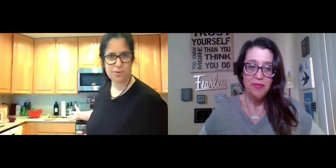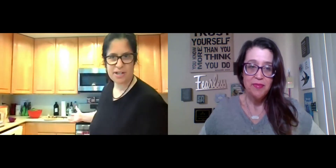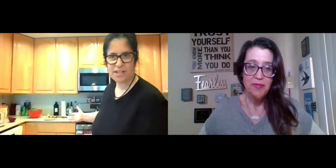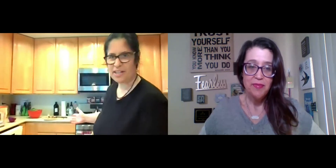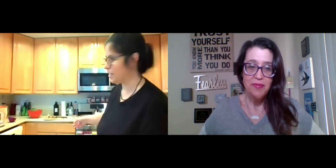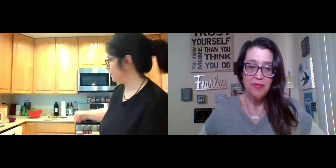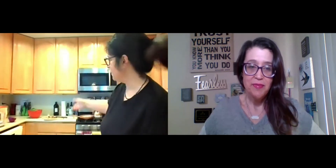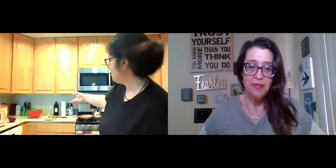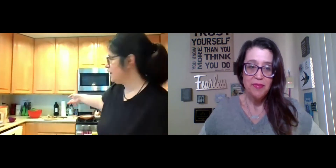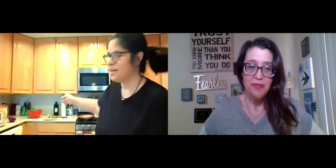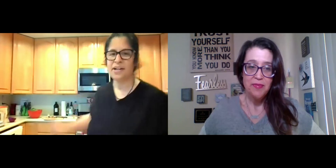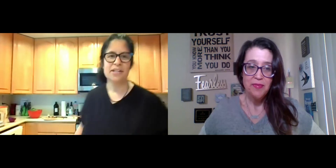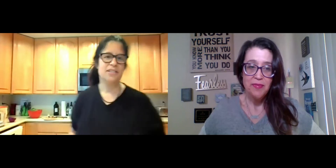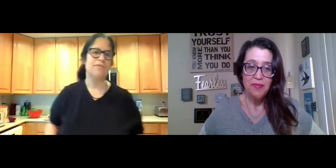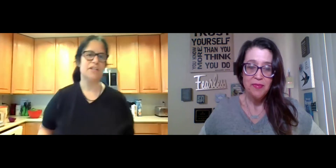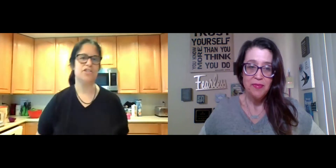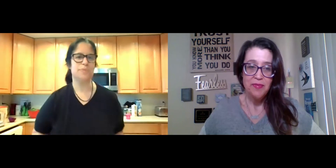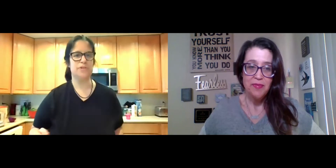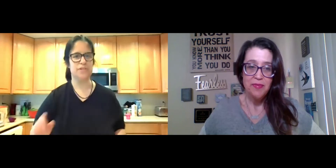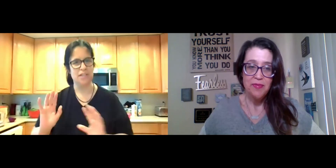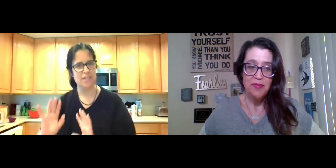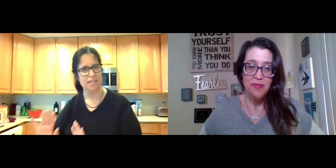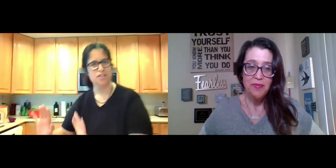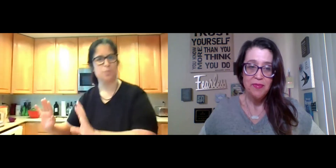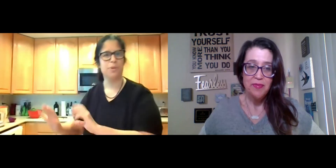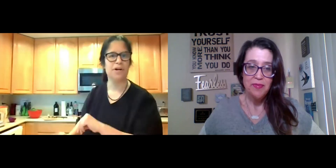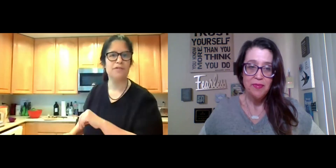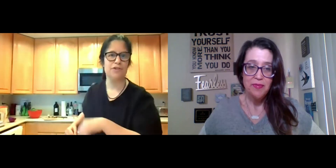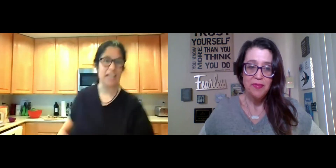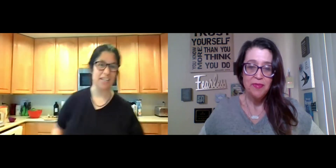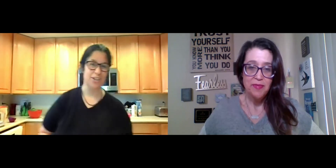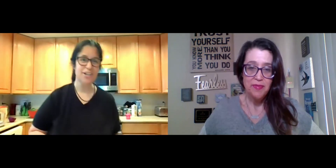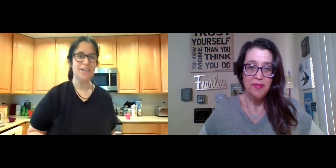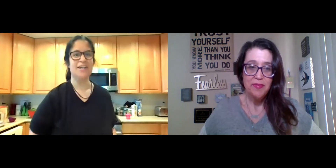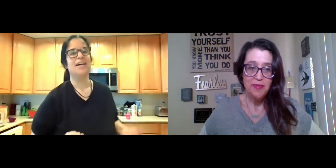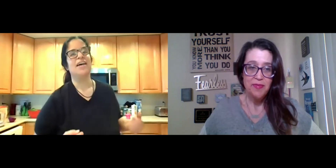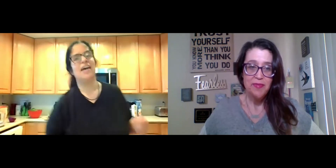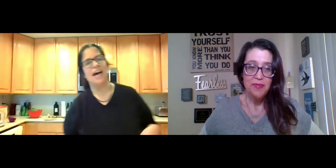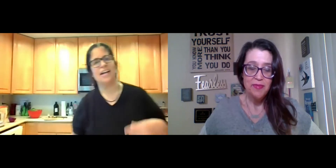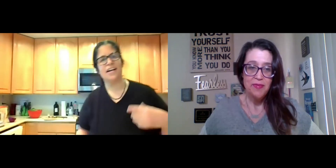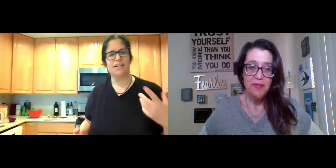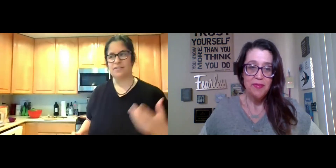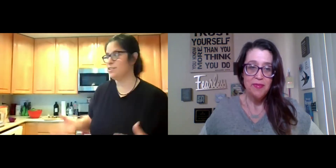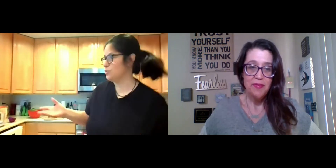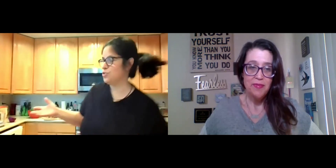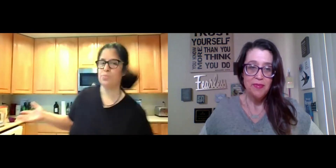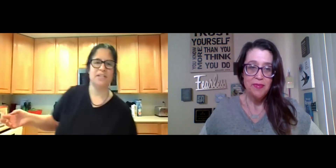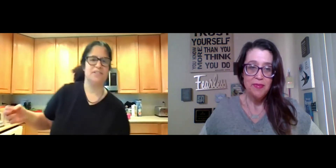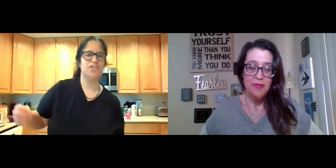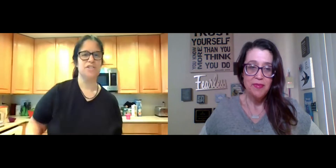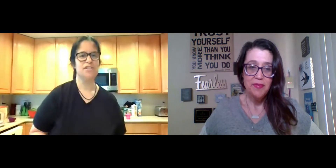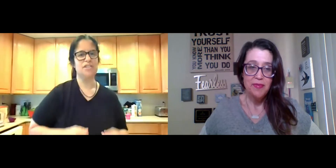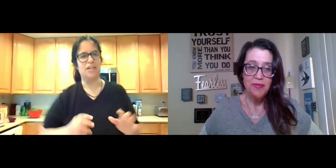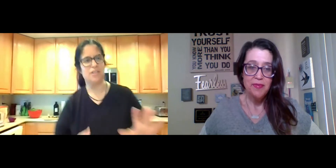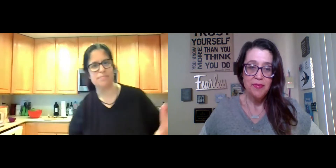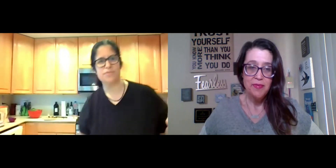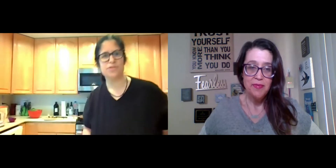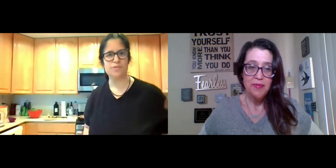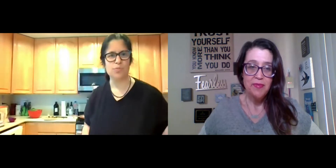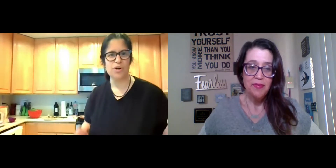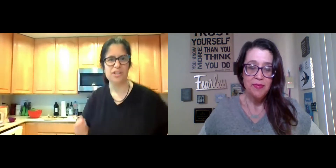dinner already. Like I'm cutting some vegetables and getting things prepared for later. And I, you know, do my dishes